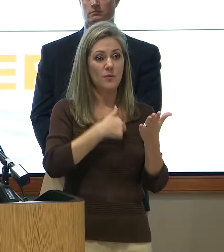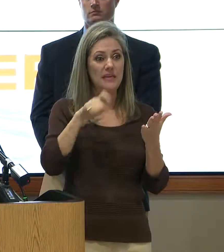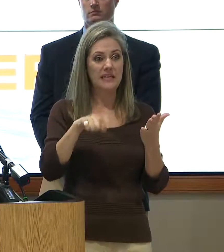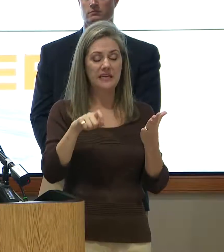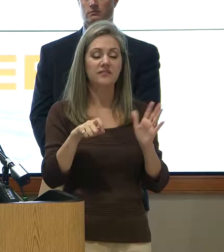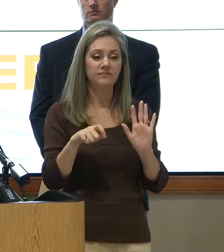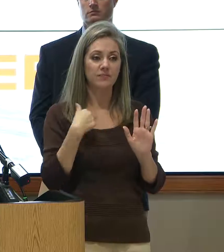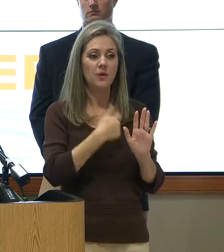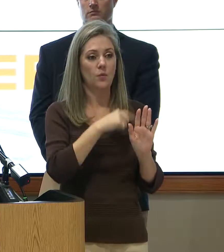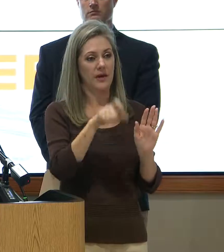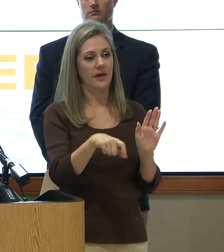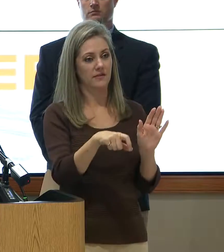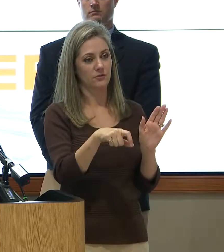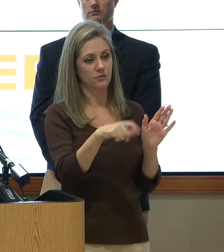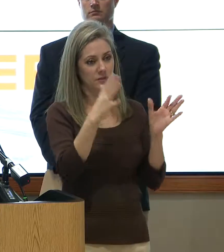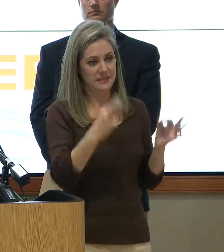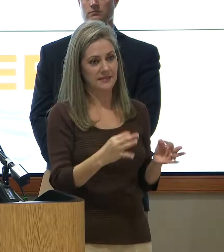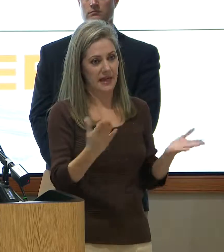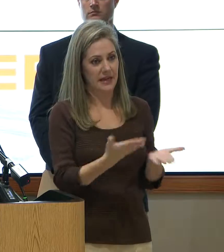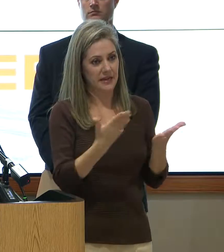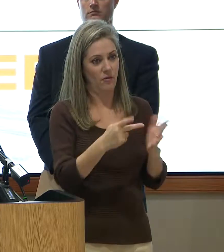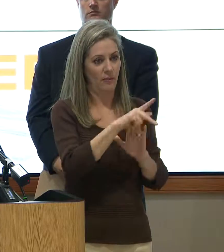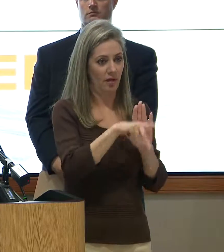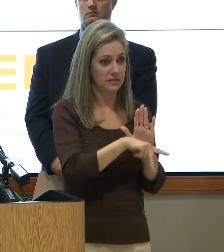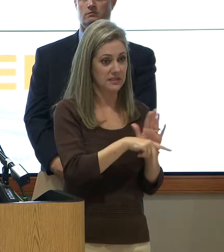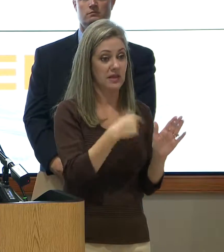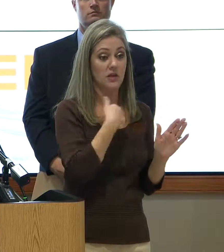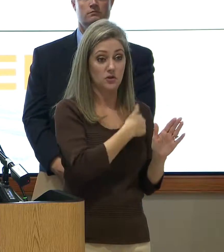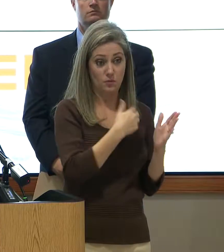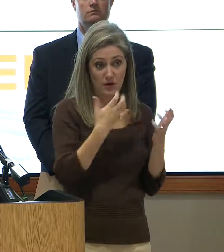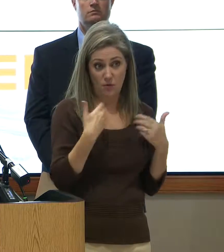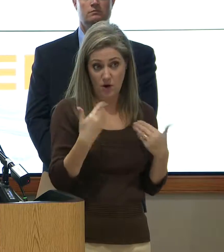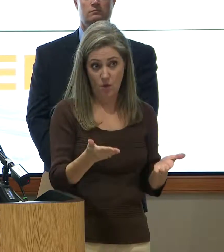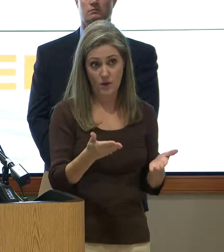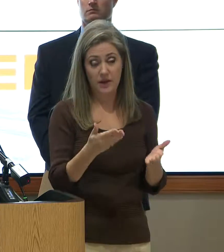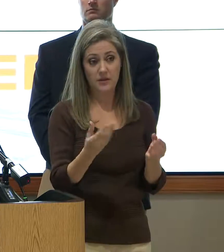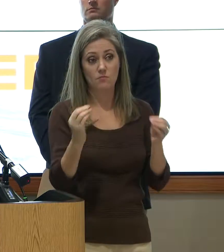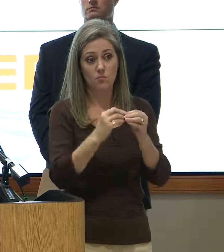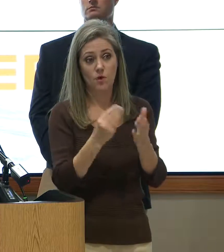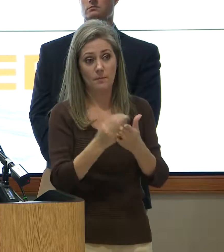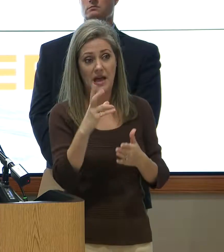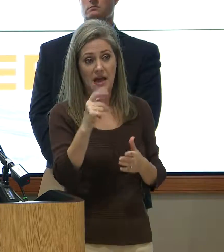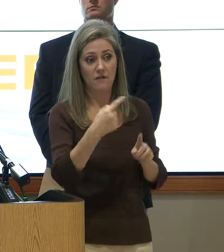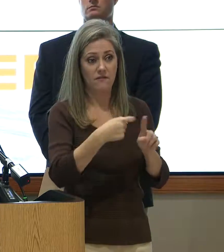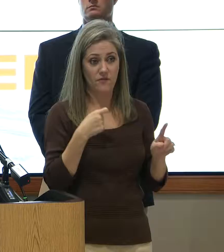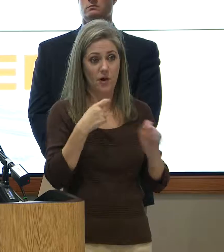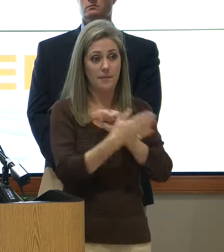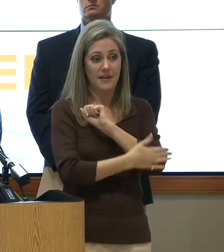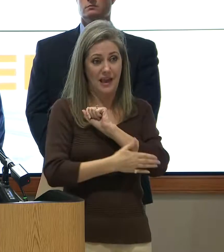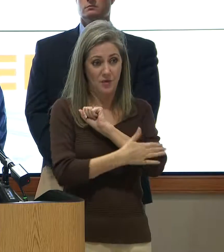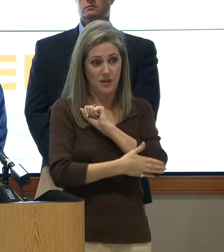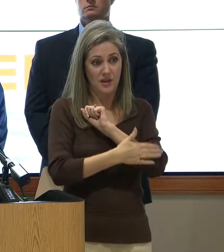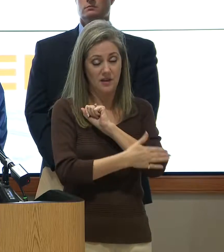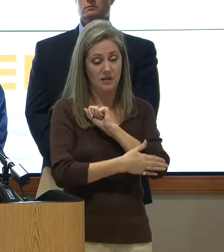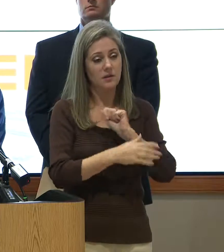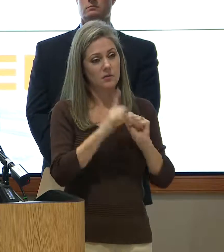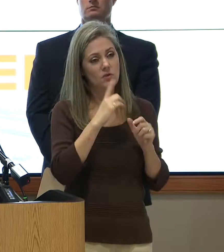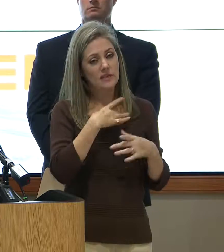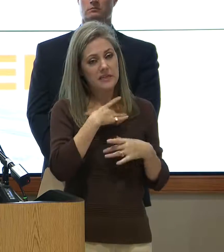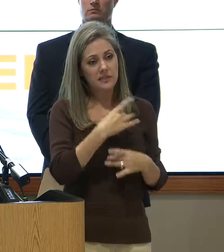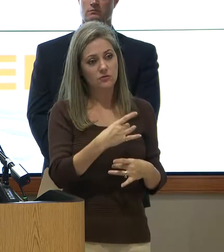make those policy decisions of do we want to buy out even more. And it's an interesting dynamic because